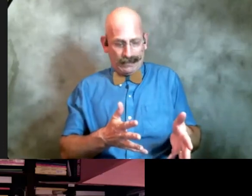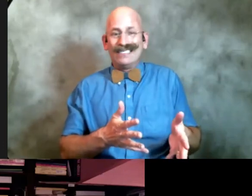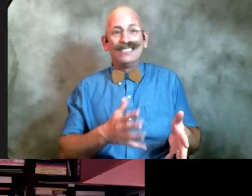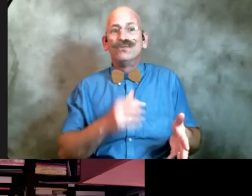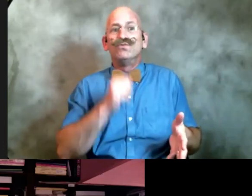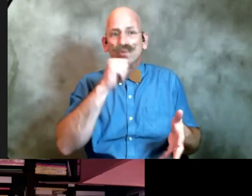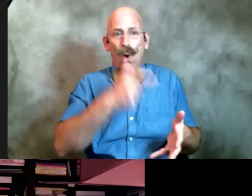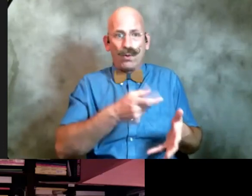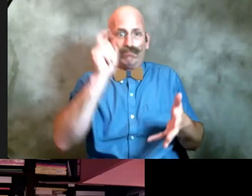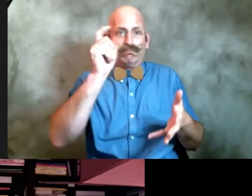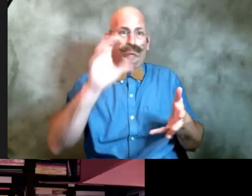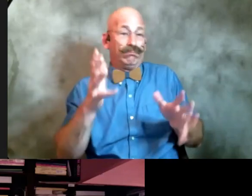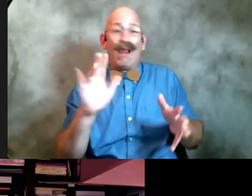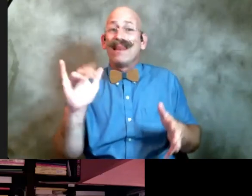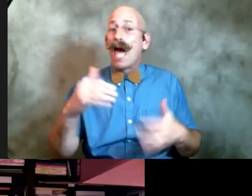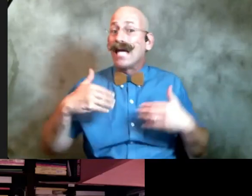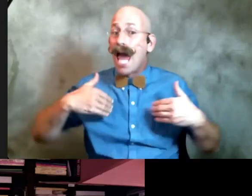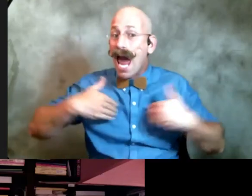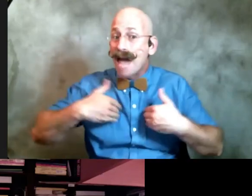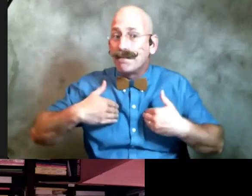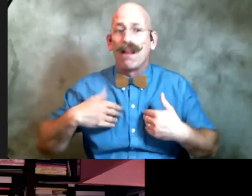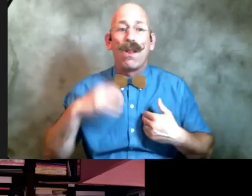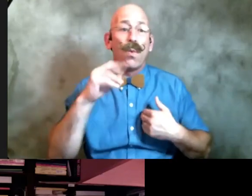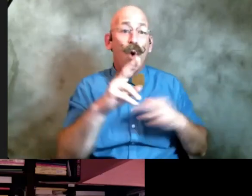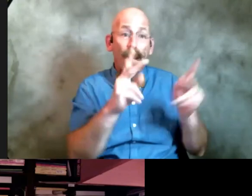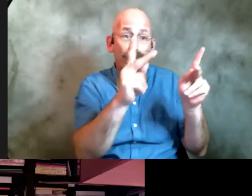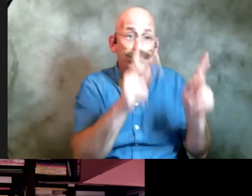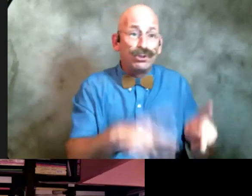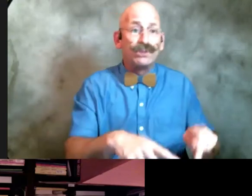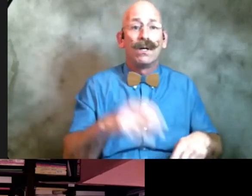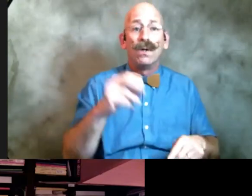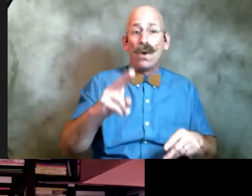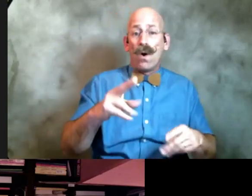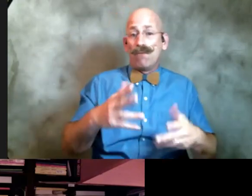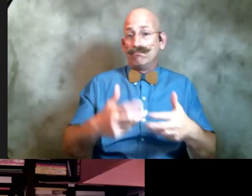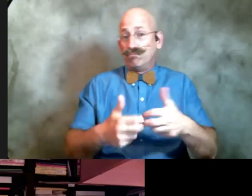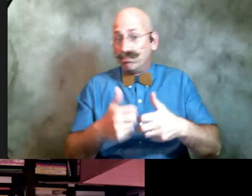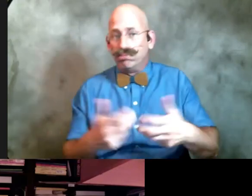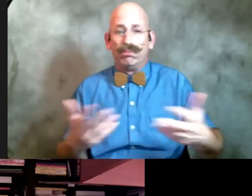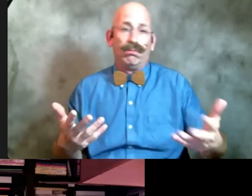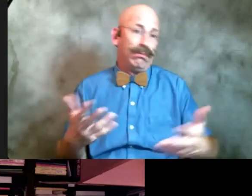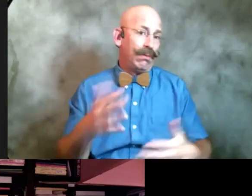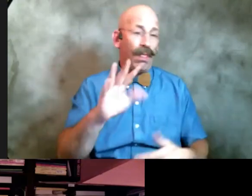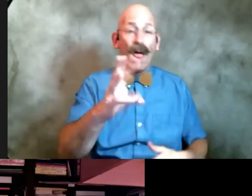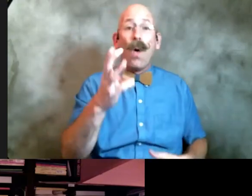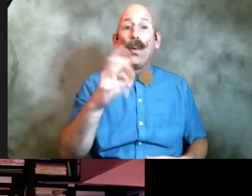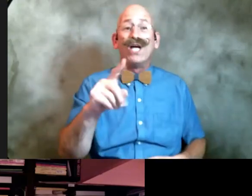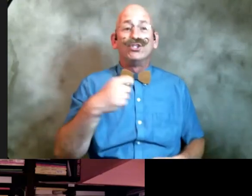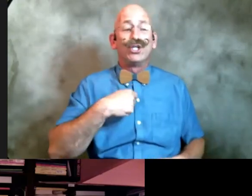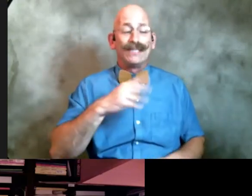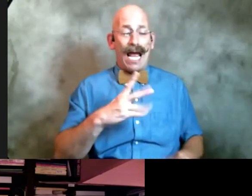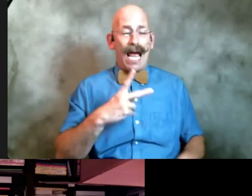do you do it with an animal when do you do it with a person when is it better to shut up